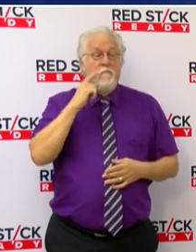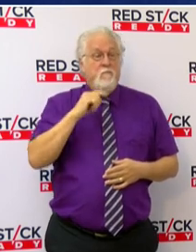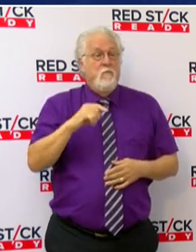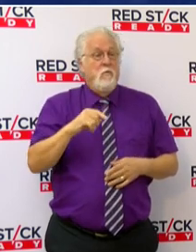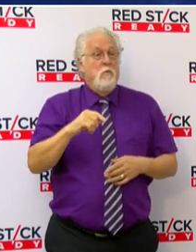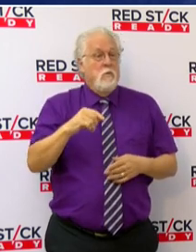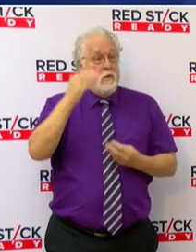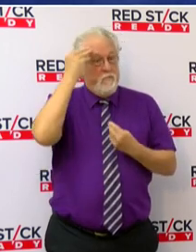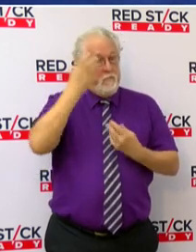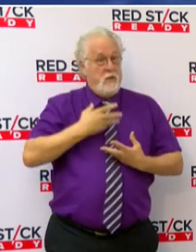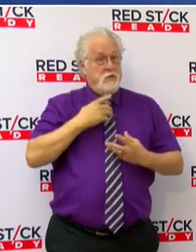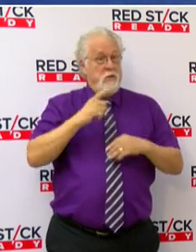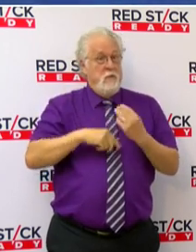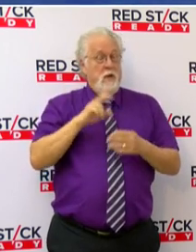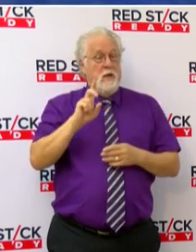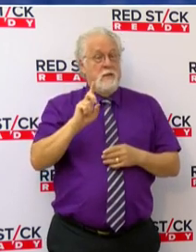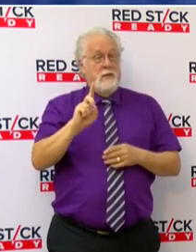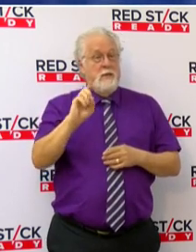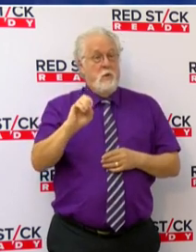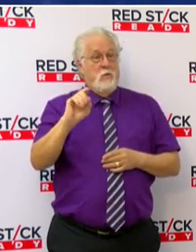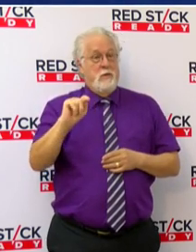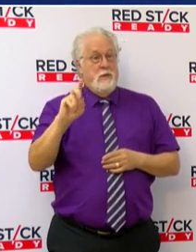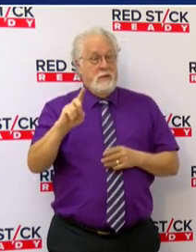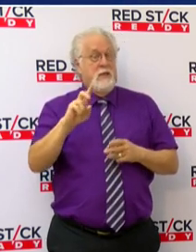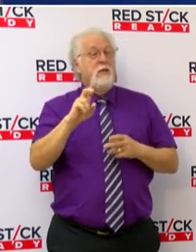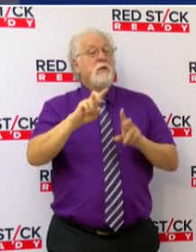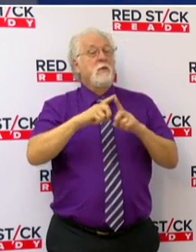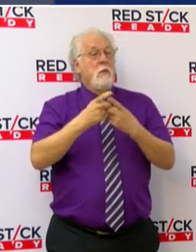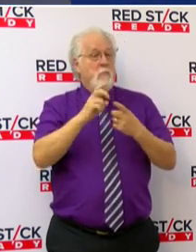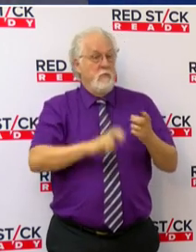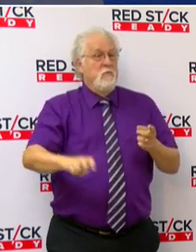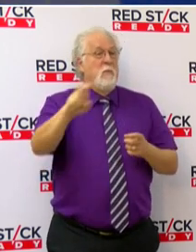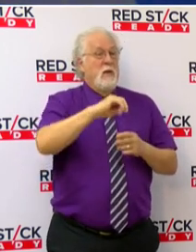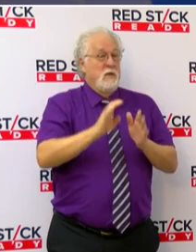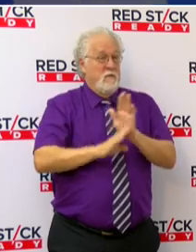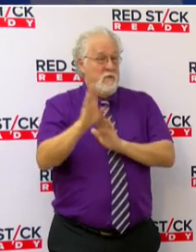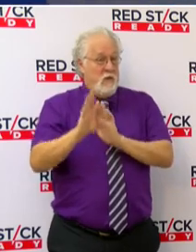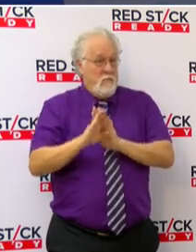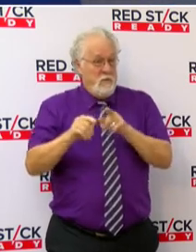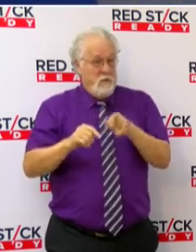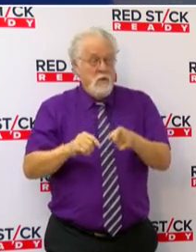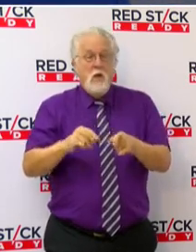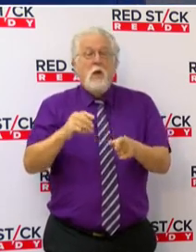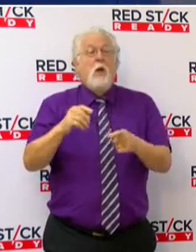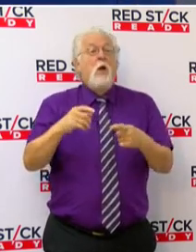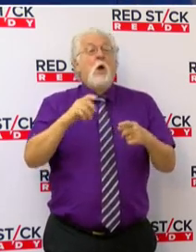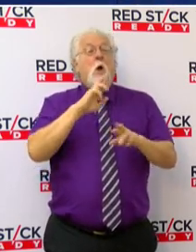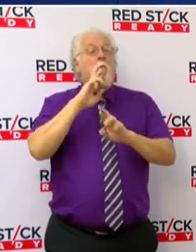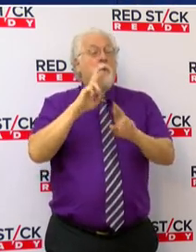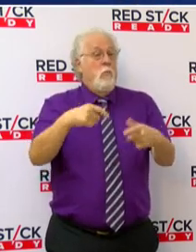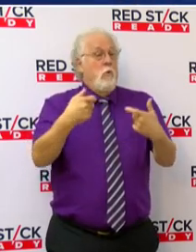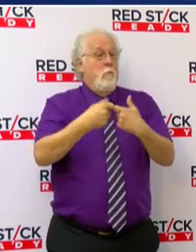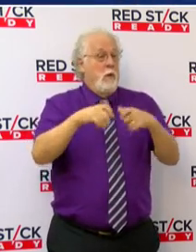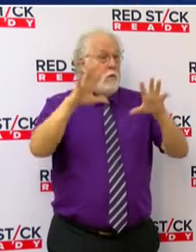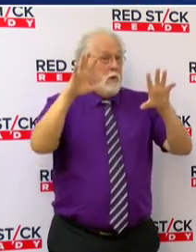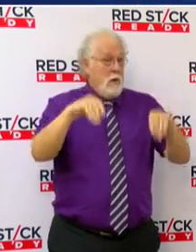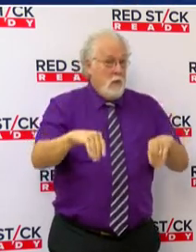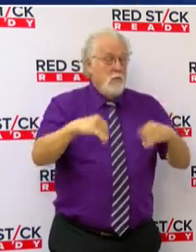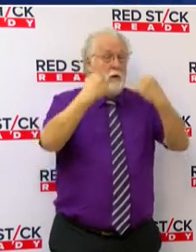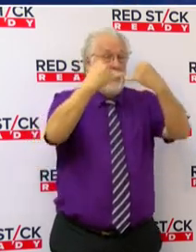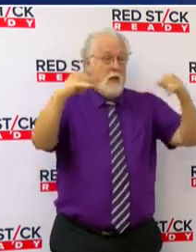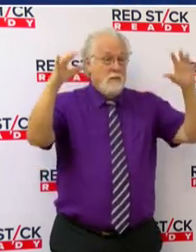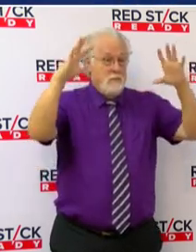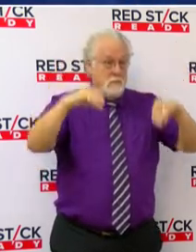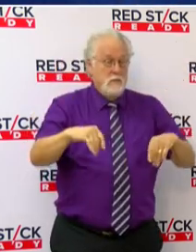updates from the Department of Transportation and Development. You can report power outages and downed power lines